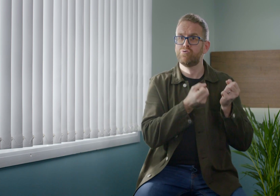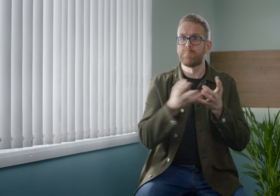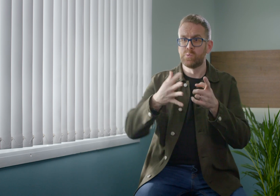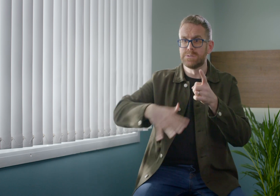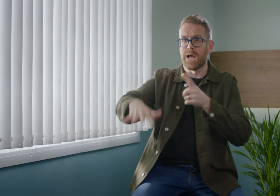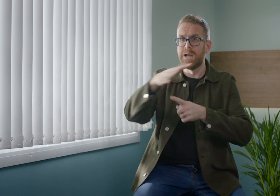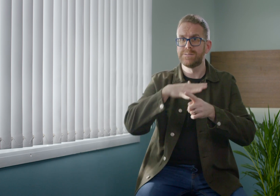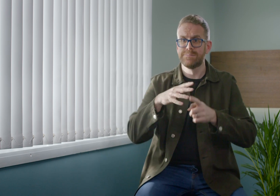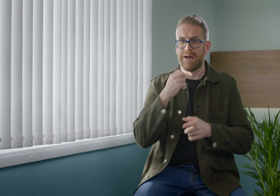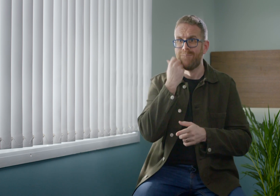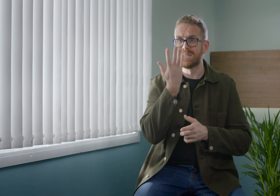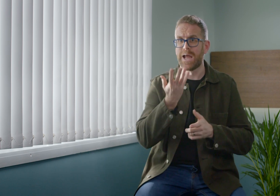the one that they use every day.